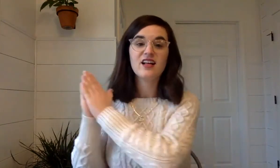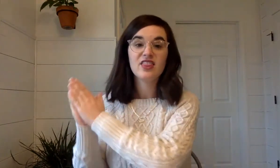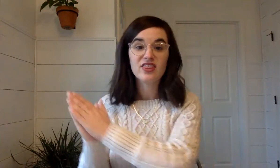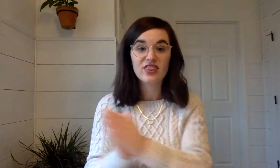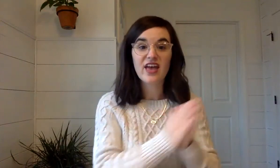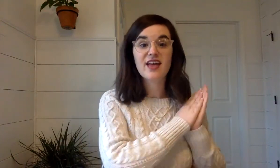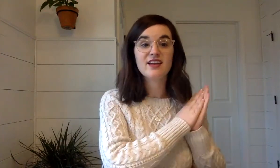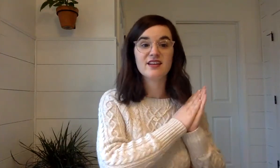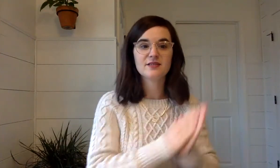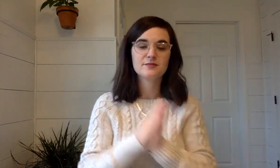Then.